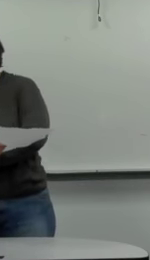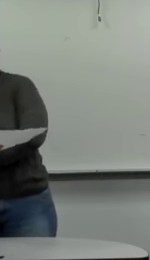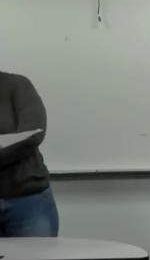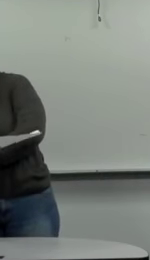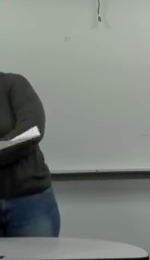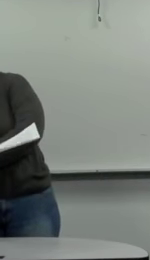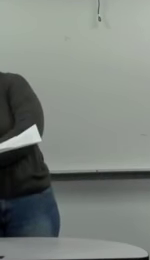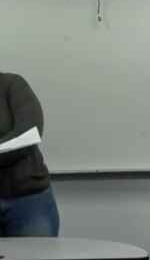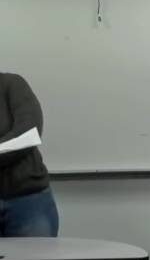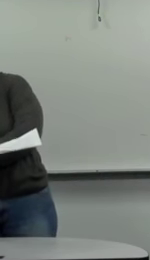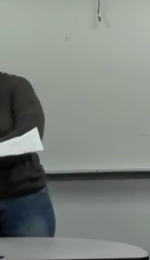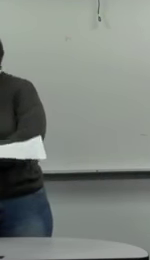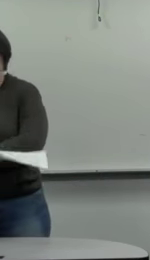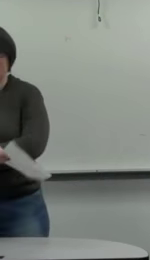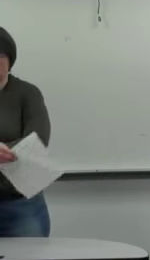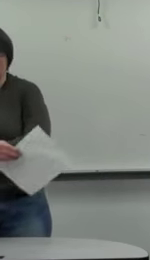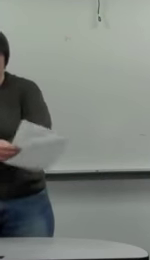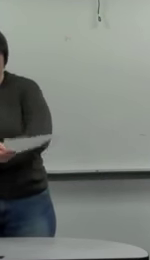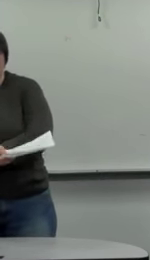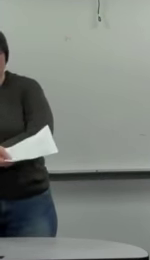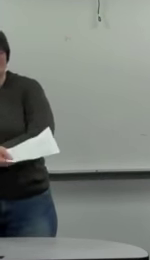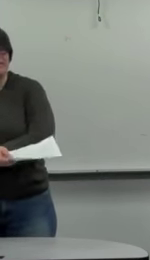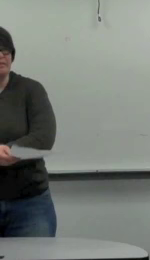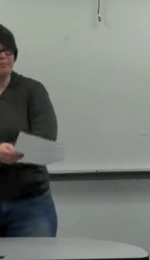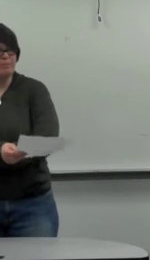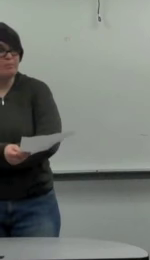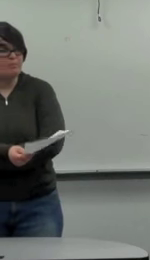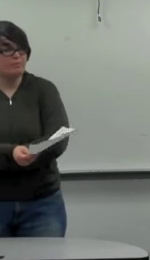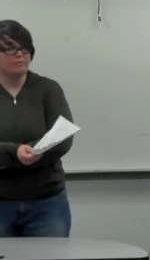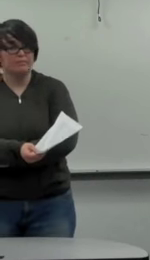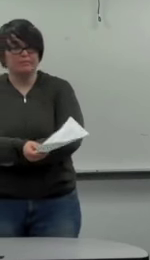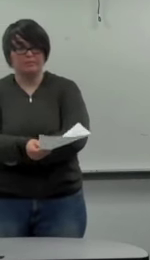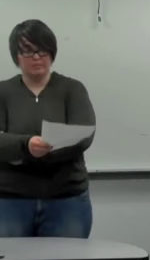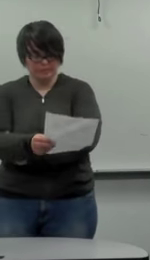Pinworms we still have in the United States. Usually kids get them because kids are disgusting.